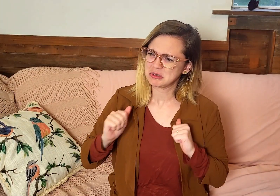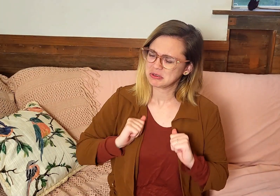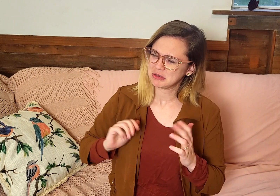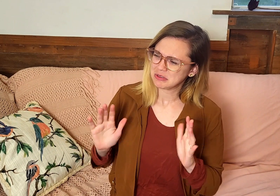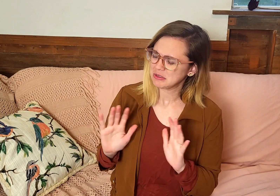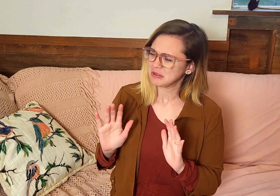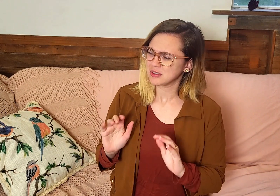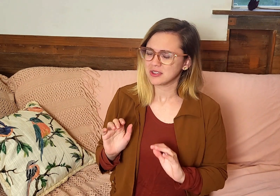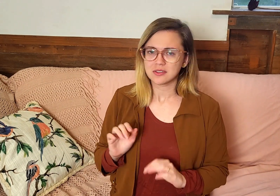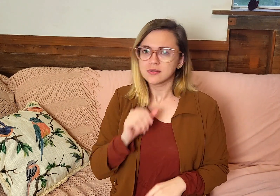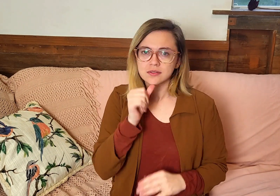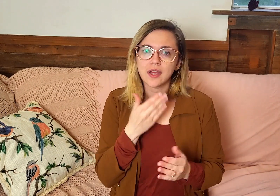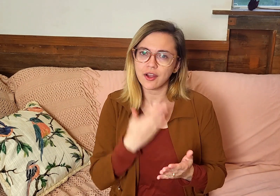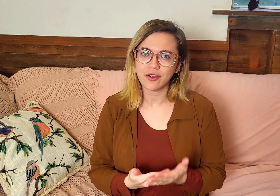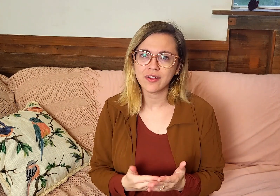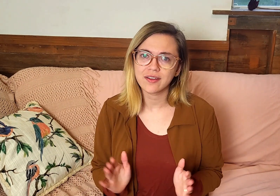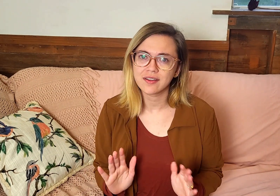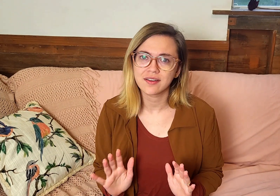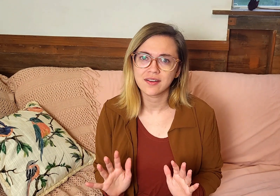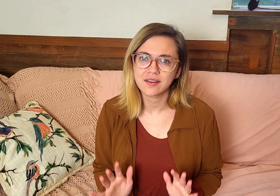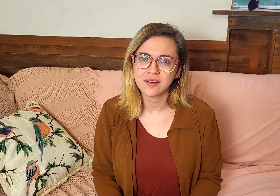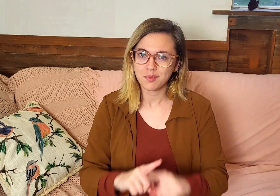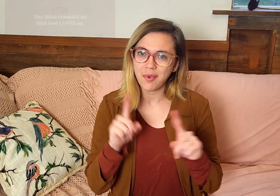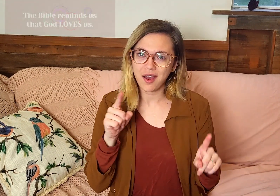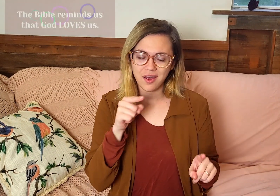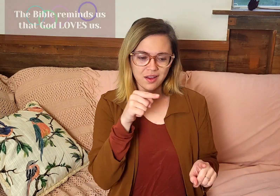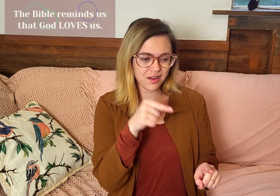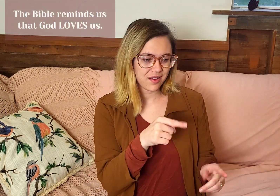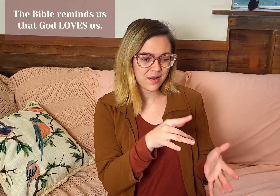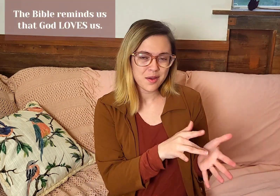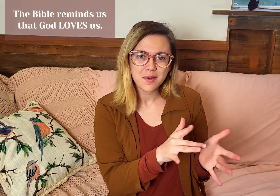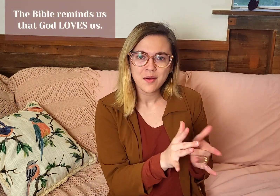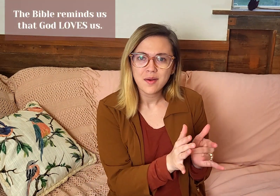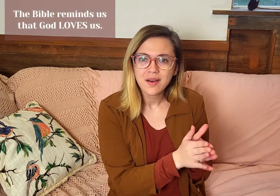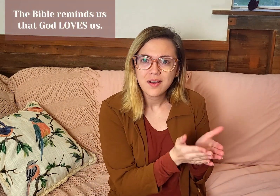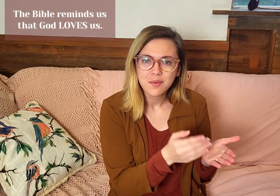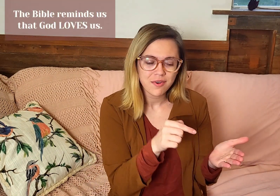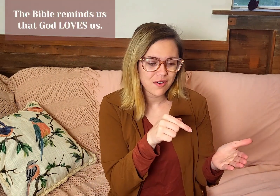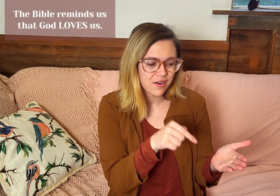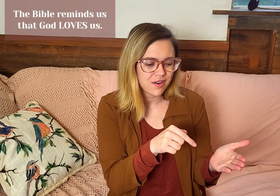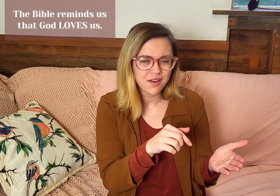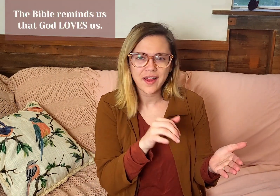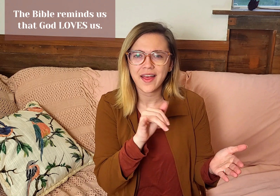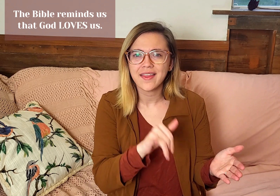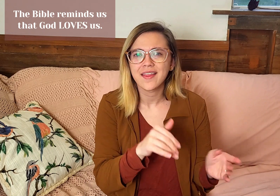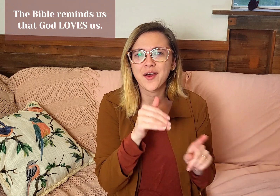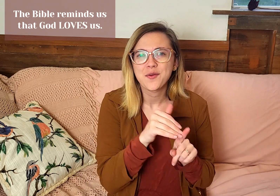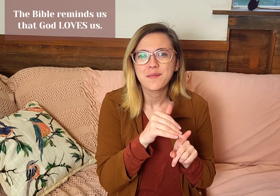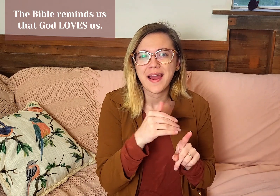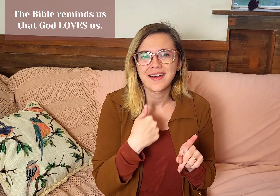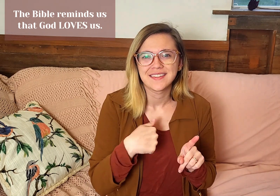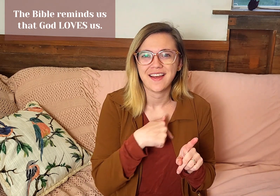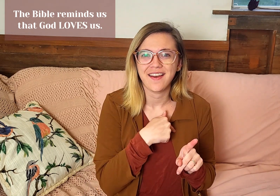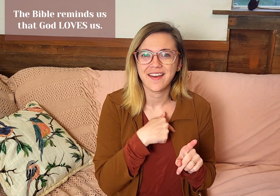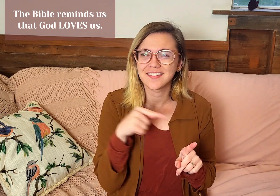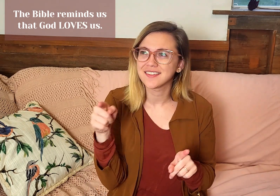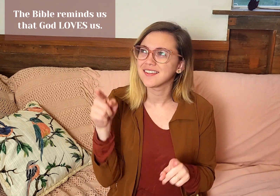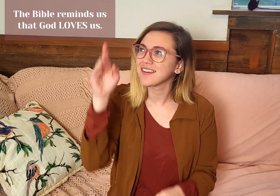oh, there's so many people and so much drama. It's just not good for you. But the Bible, that reminds